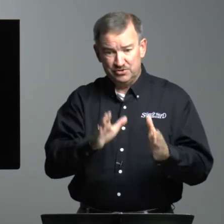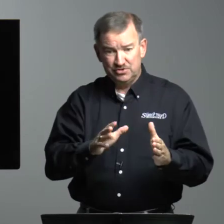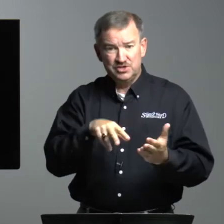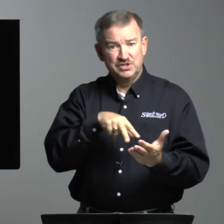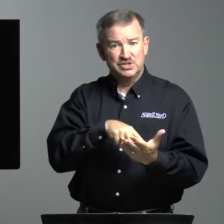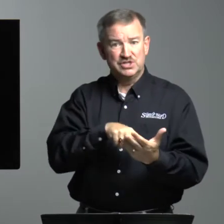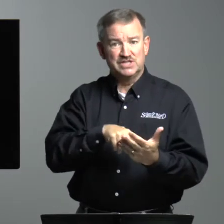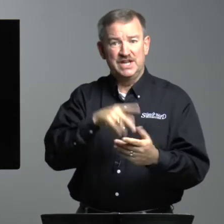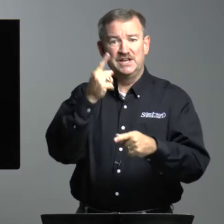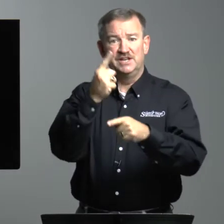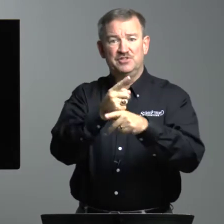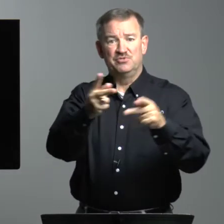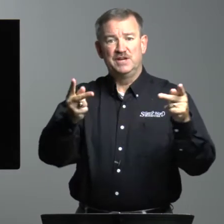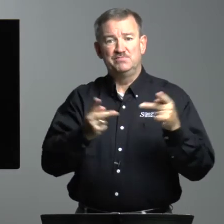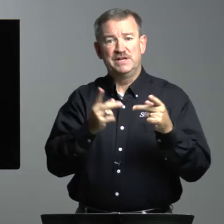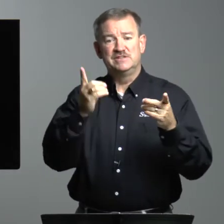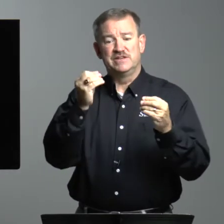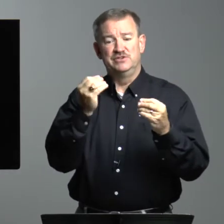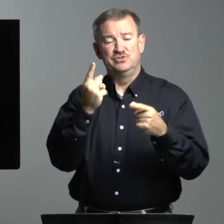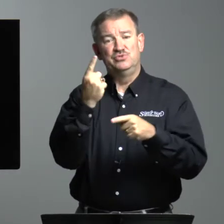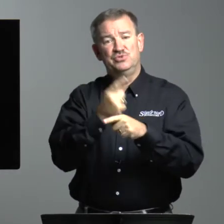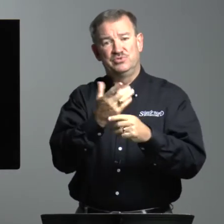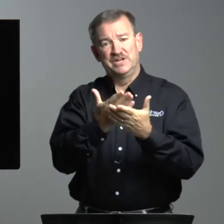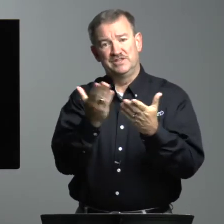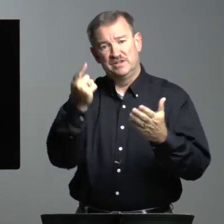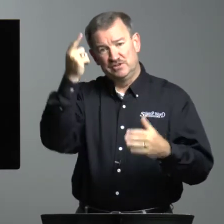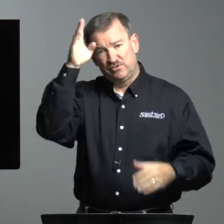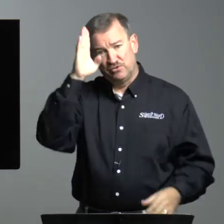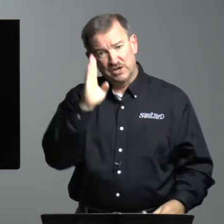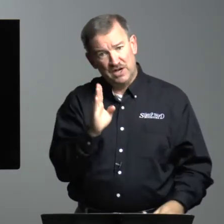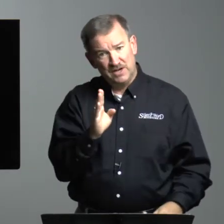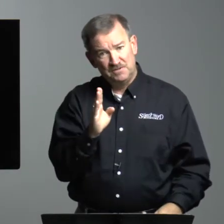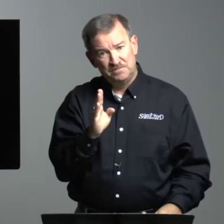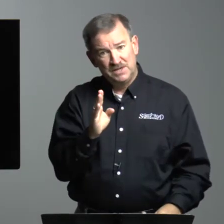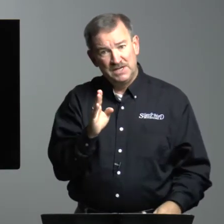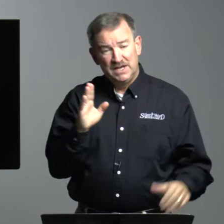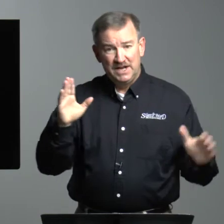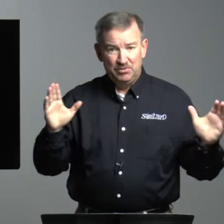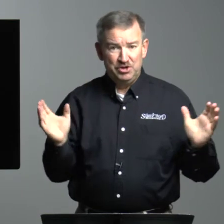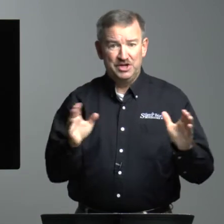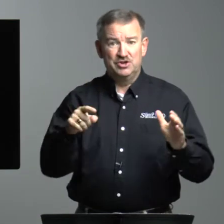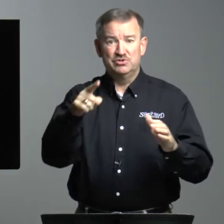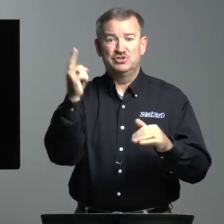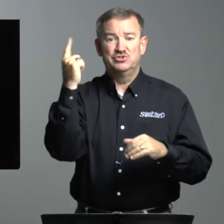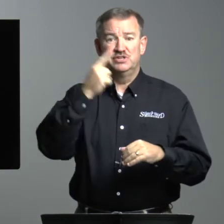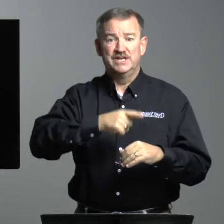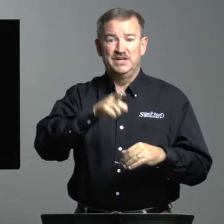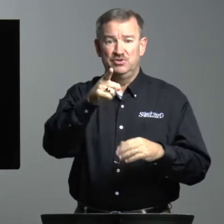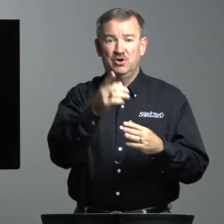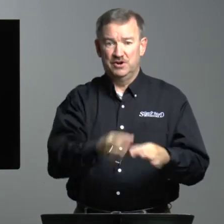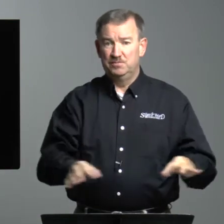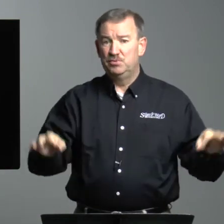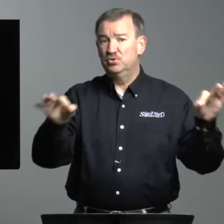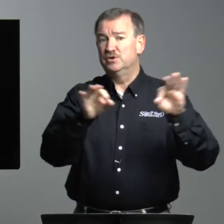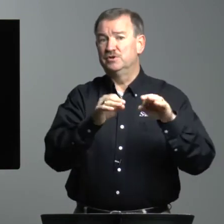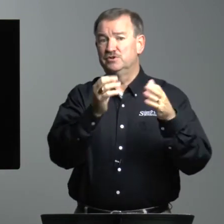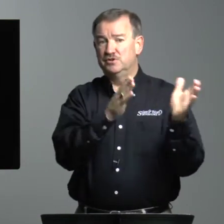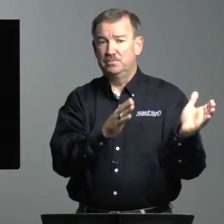to stand in the right place and do the right things for God. And I want to encourage you today. You are important to the